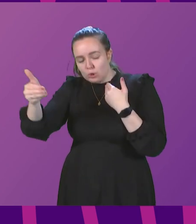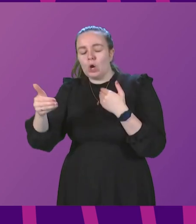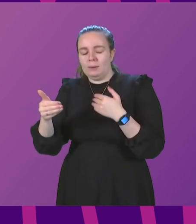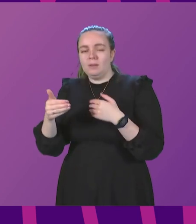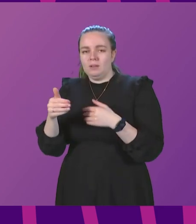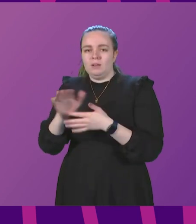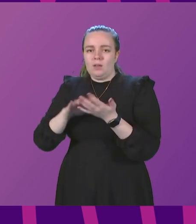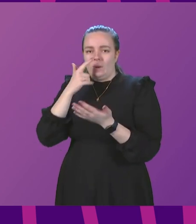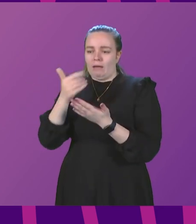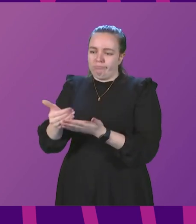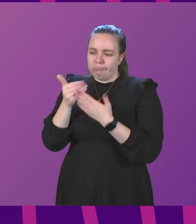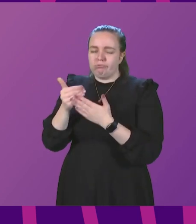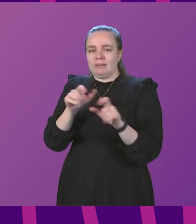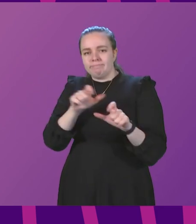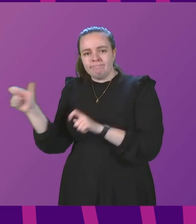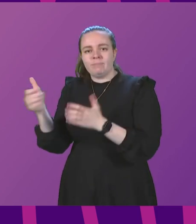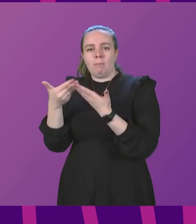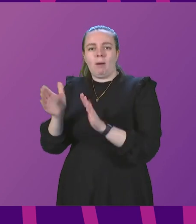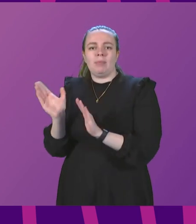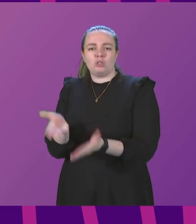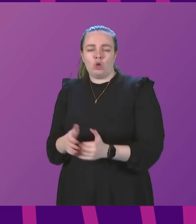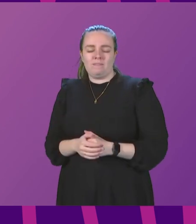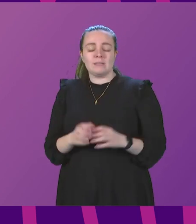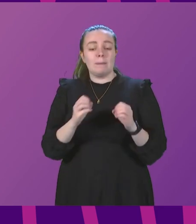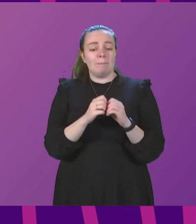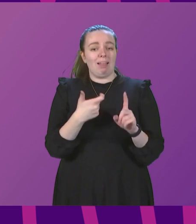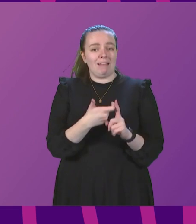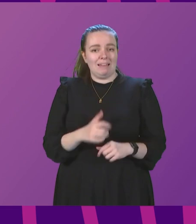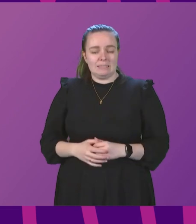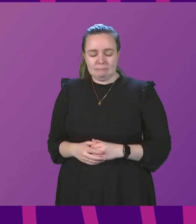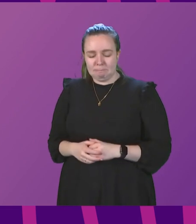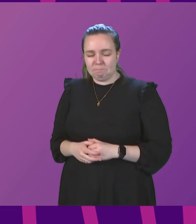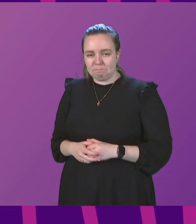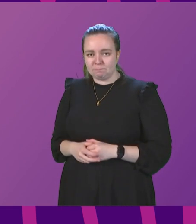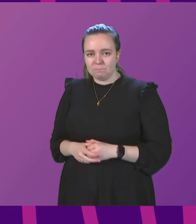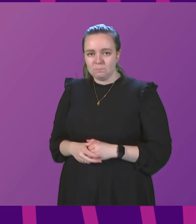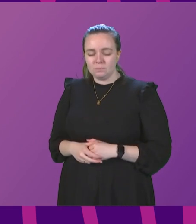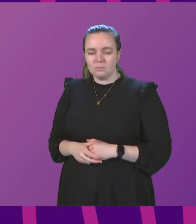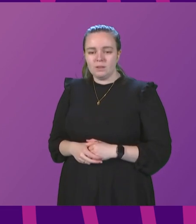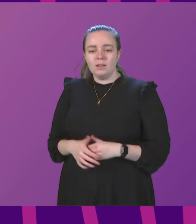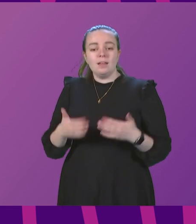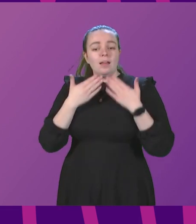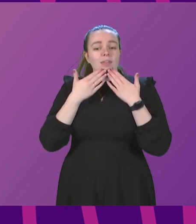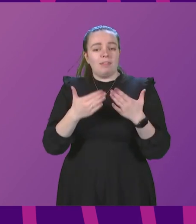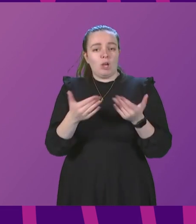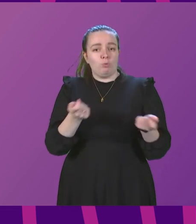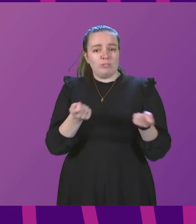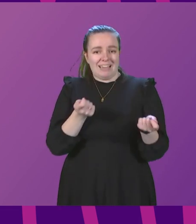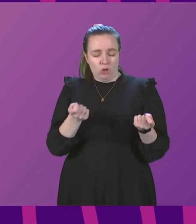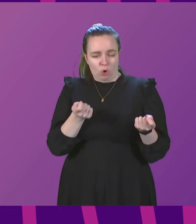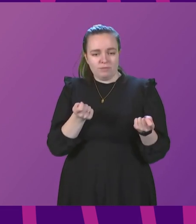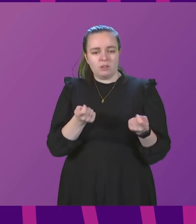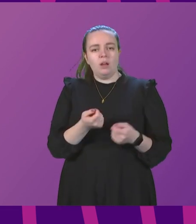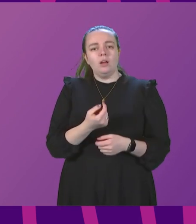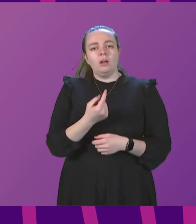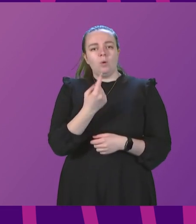to secure a sustainable public service. Bill Kidd to be followed by Katie Clarke. Thank you very much, President Officer. One